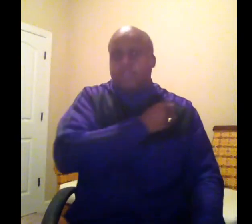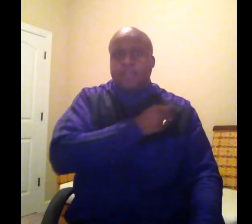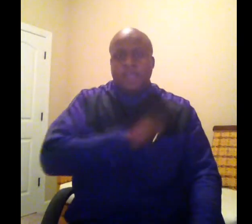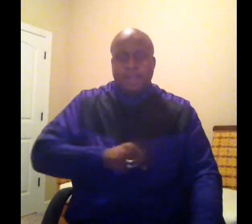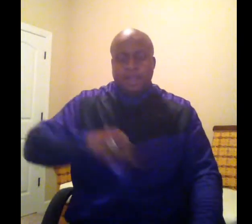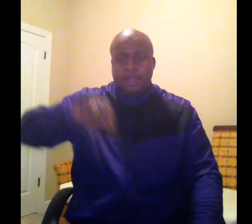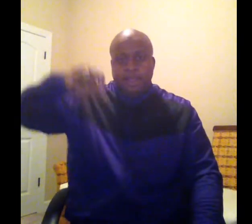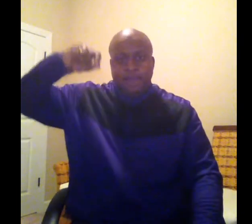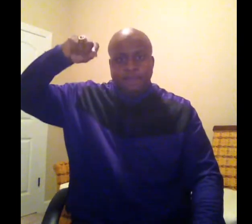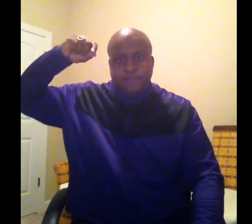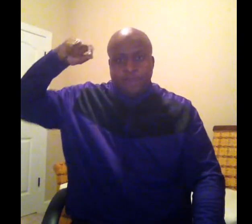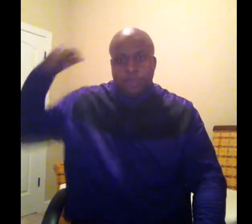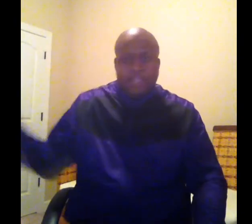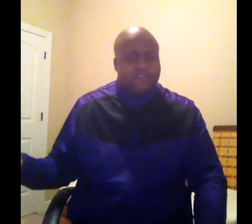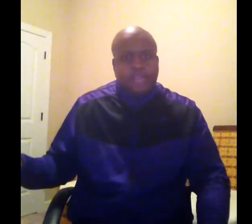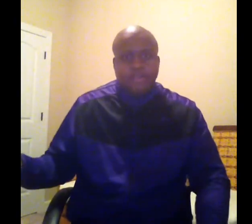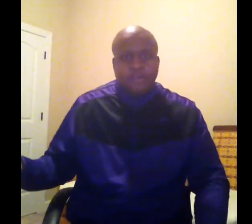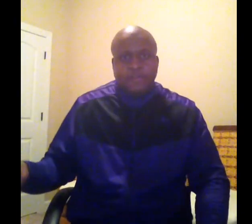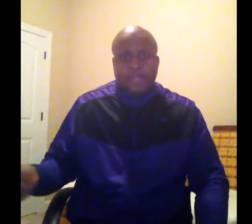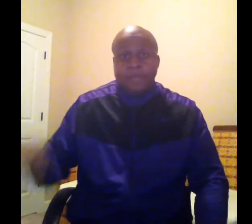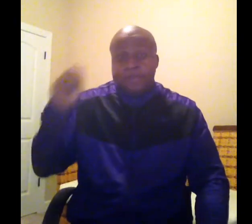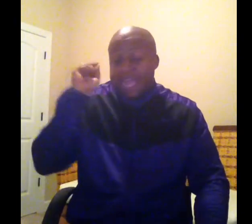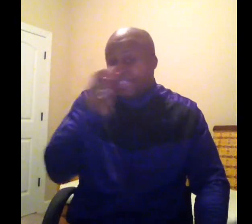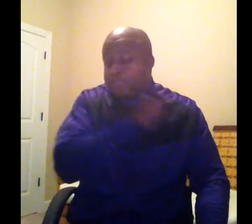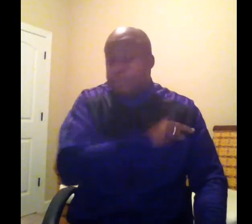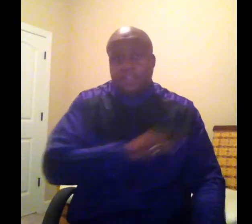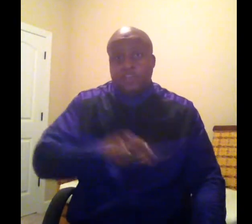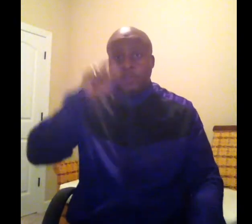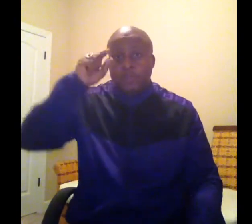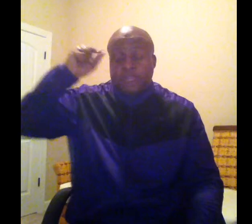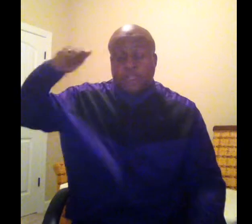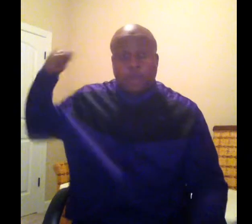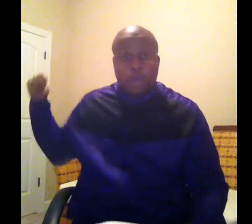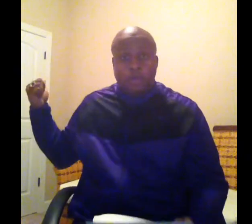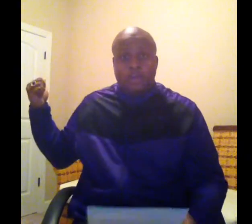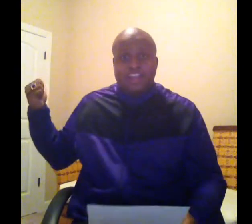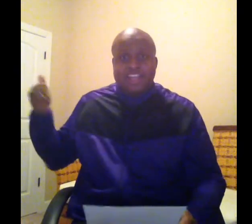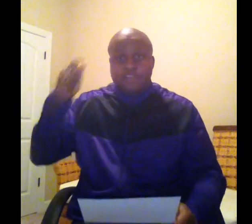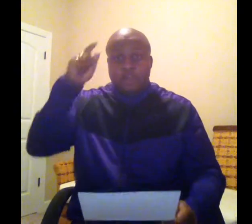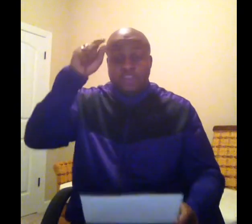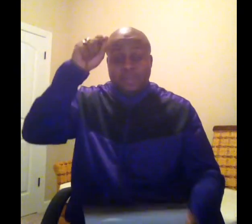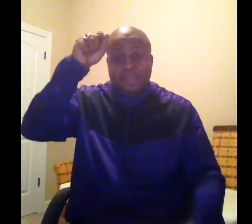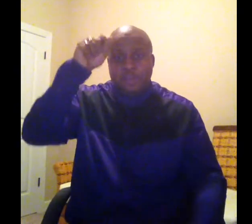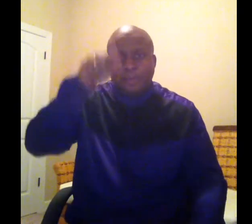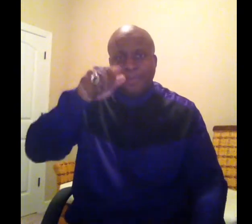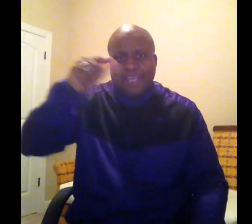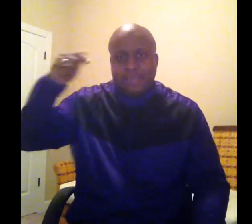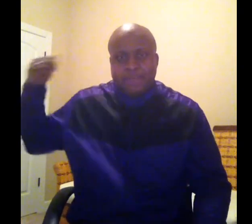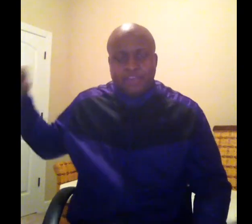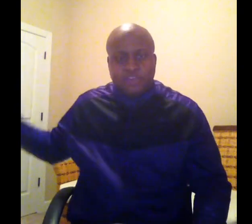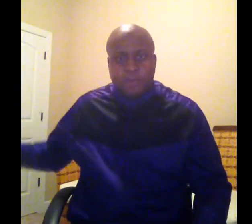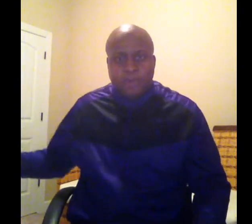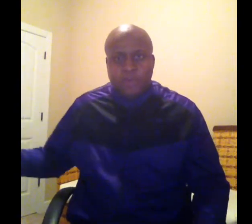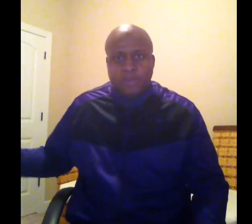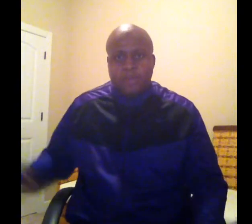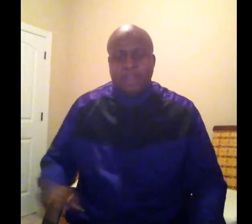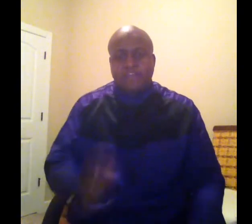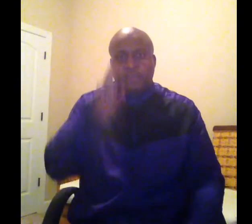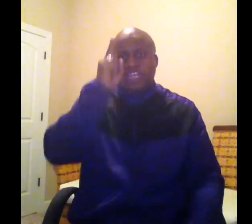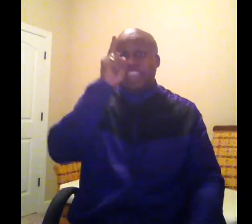inside your family. But I submit to you that the corner is going to be your making place, your molding place. It's